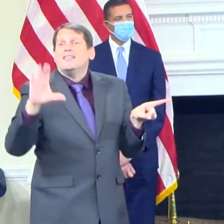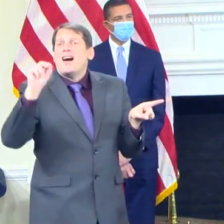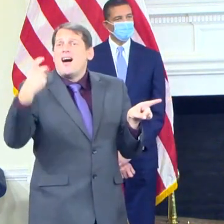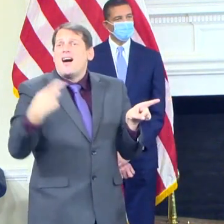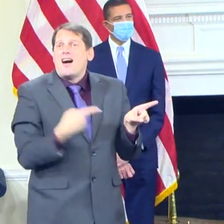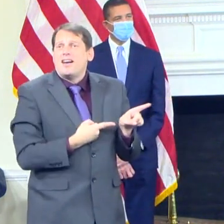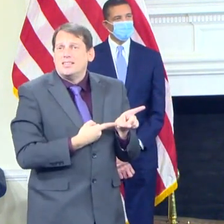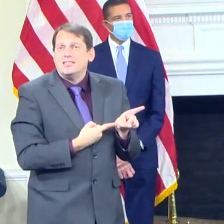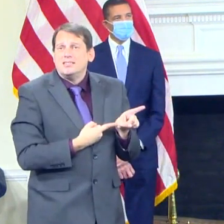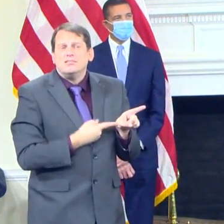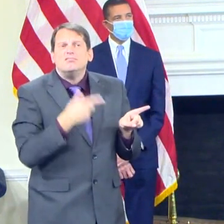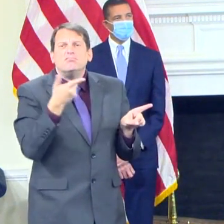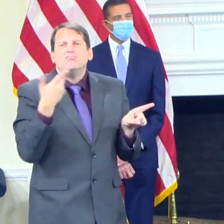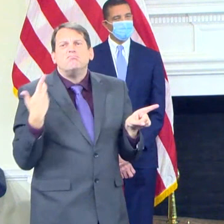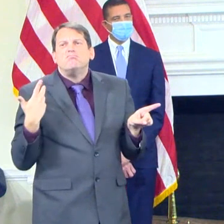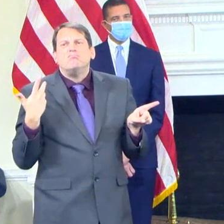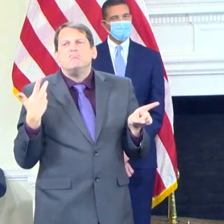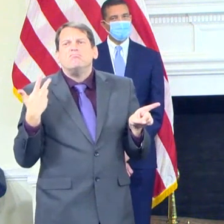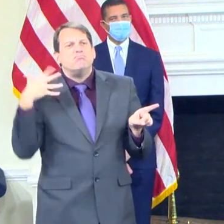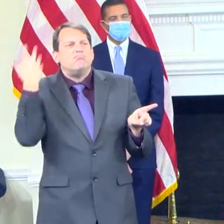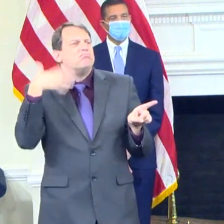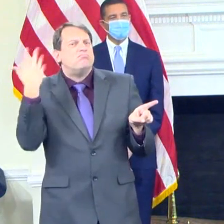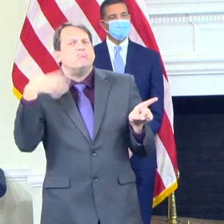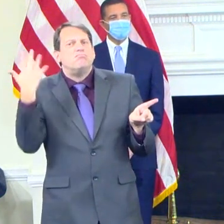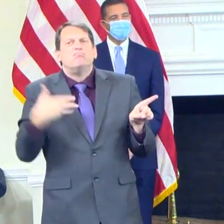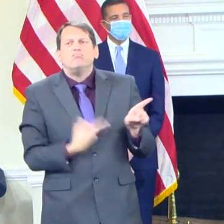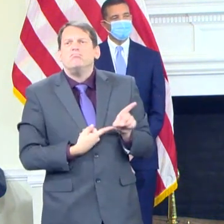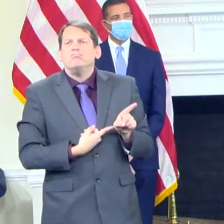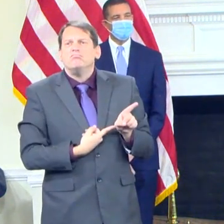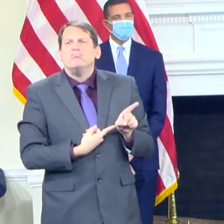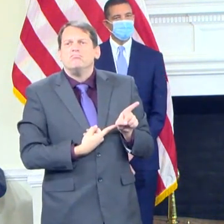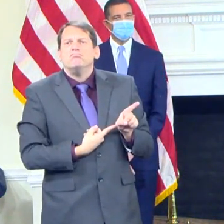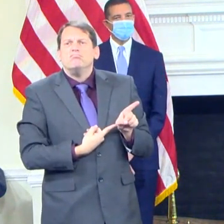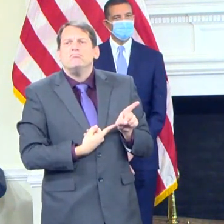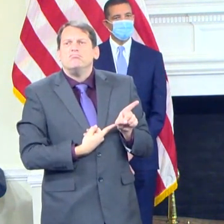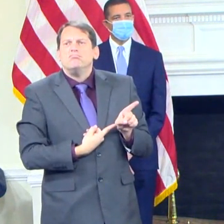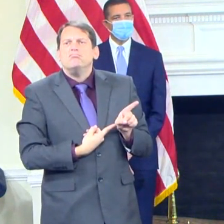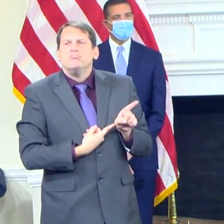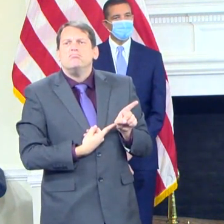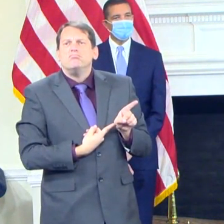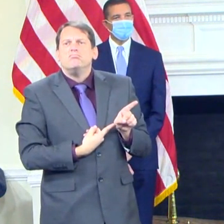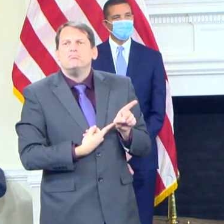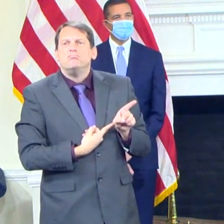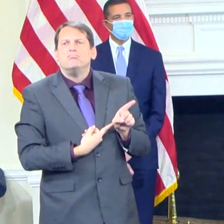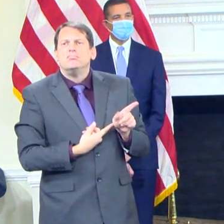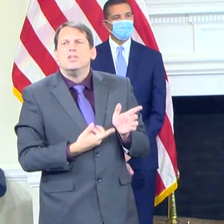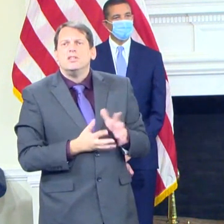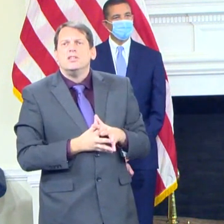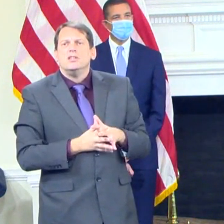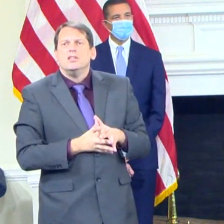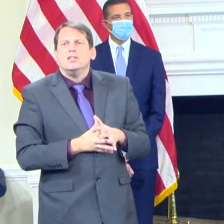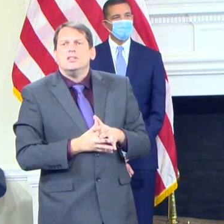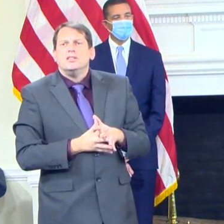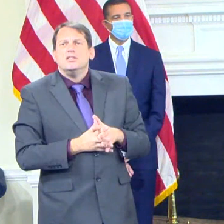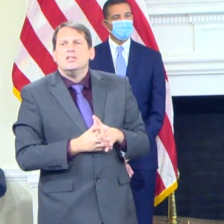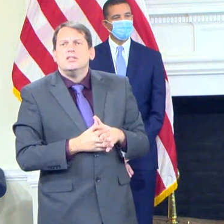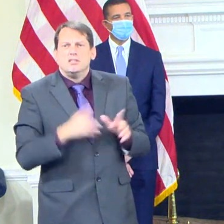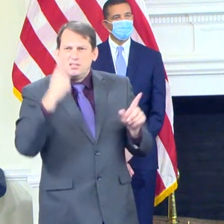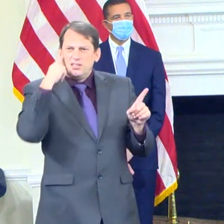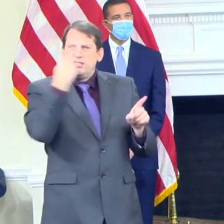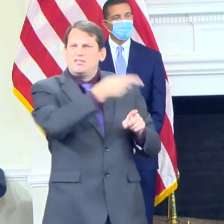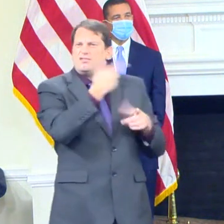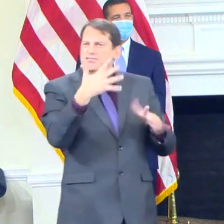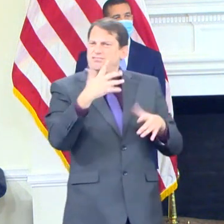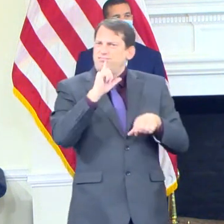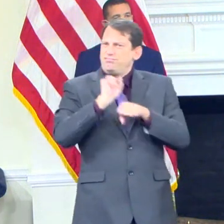job who was in favor of, I think, calling Mike Pence, my friend Mike Pence, a traitor, when they were talking about hanging him. So